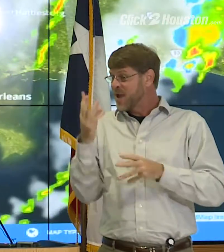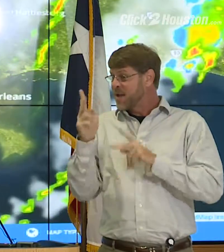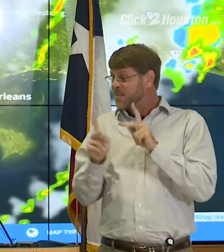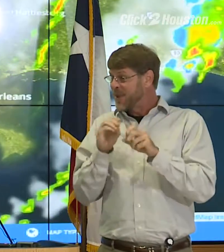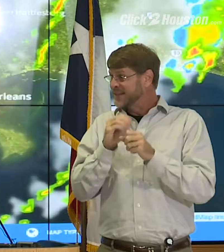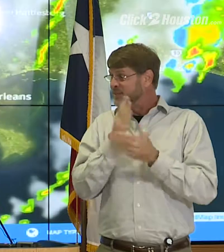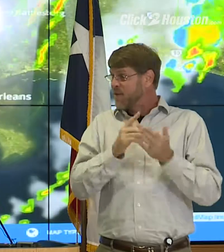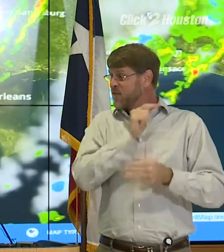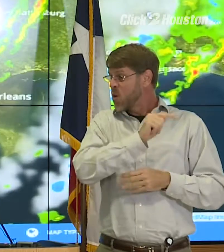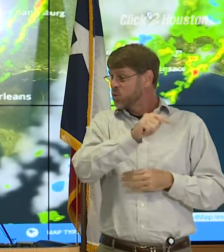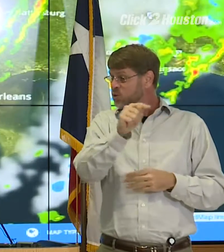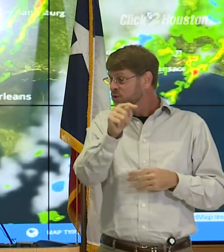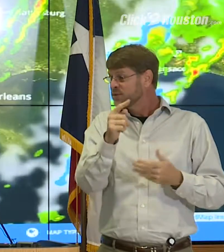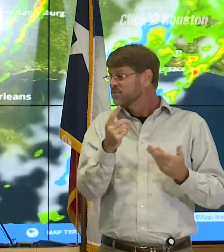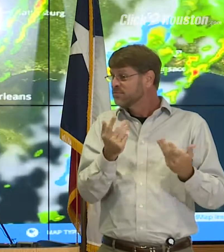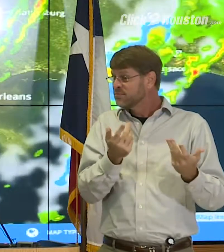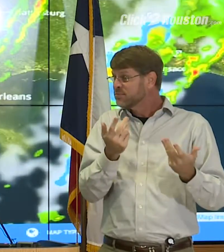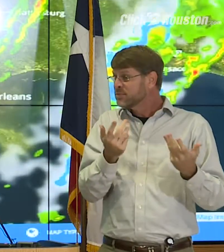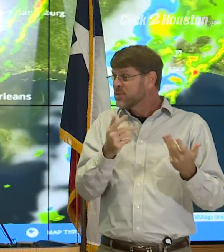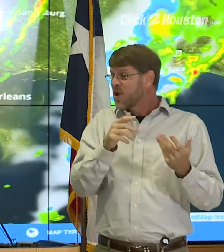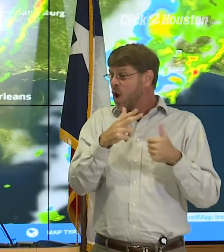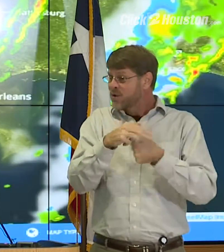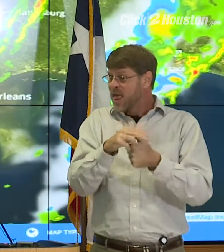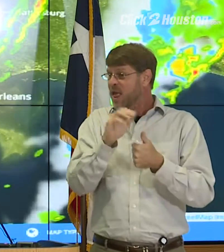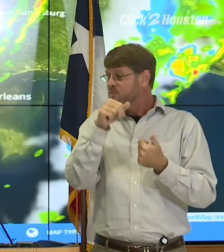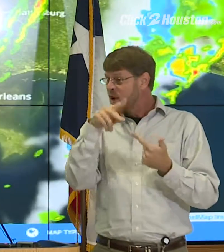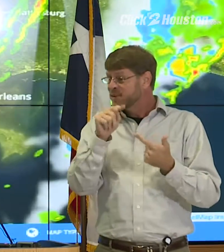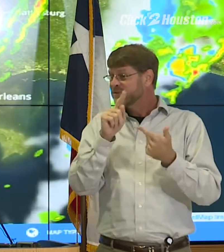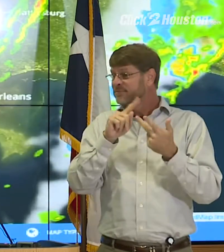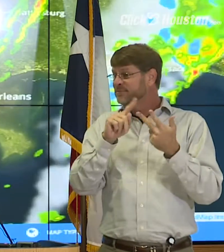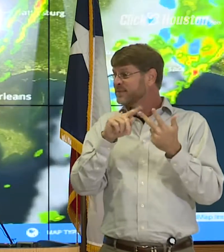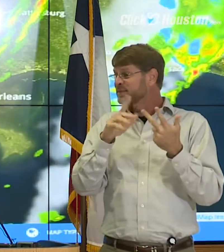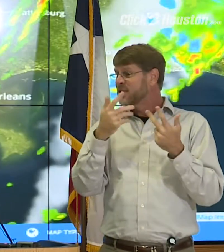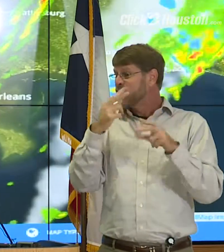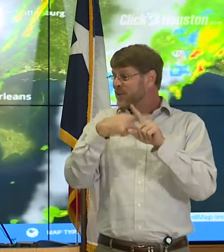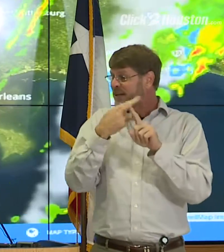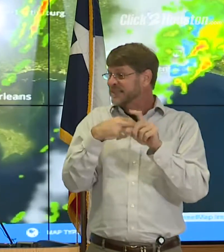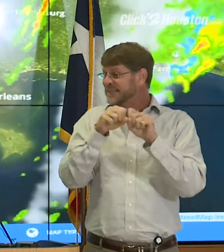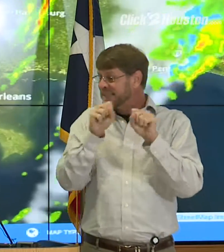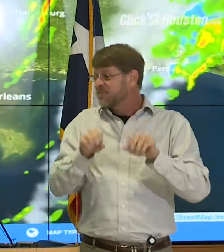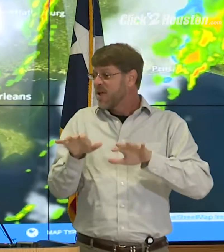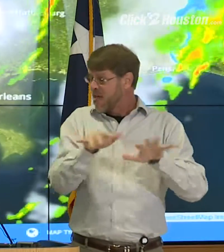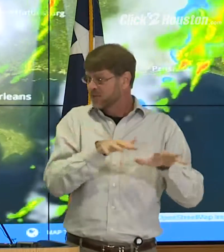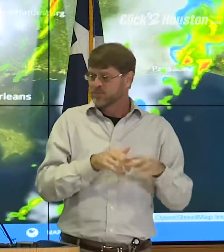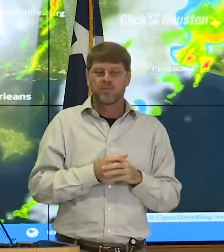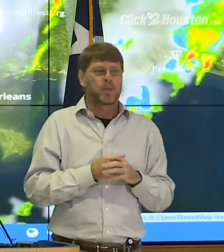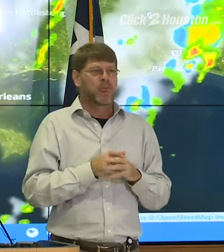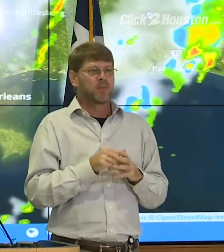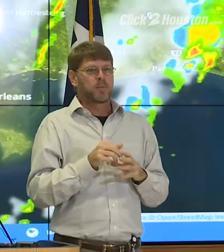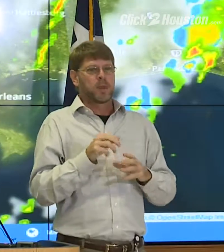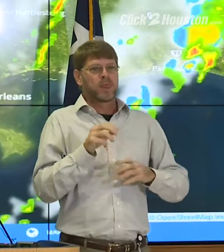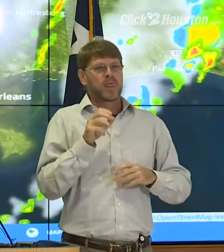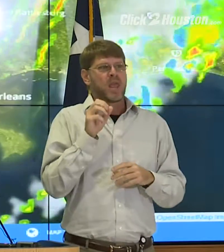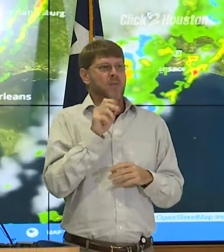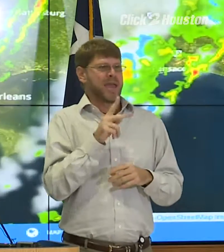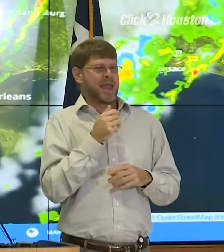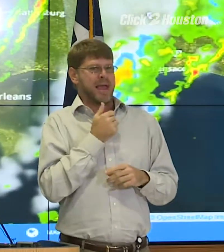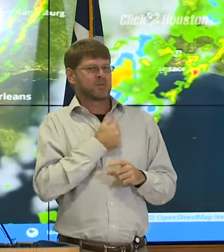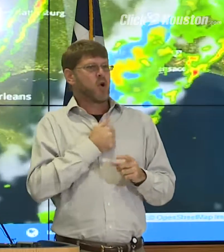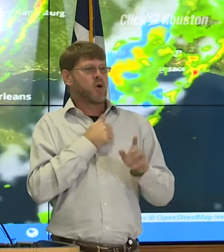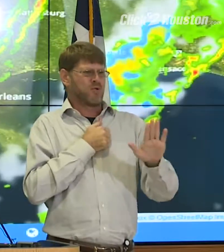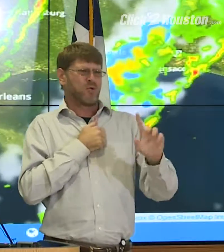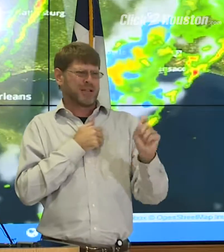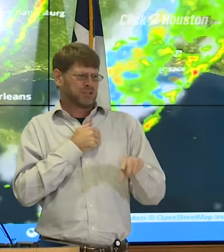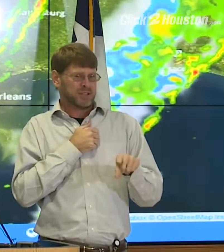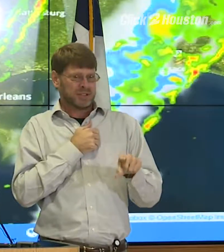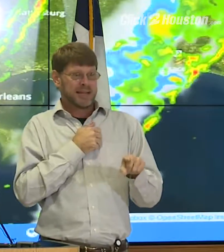some of these other hotels departments? do you get access to that? Okay, I'm sorry. So, the